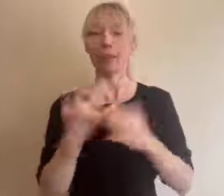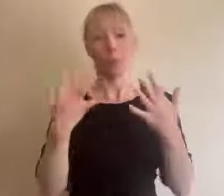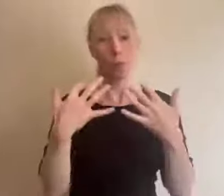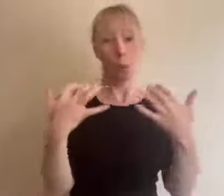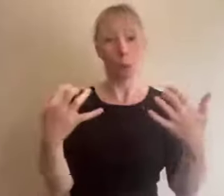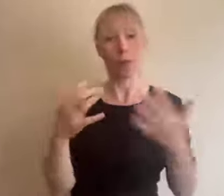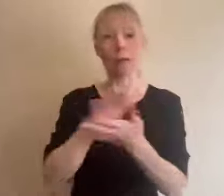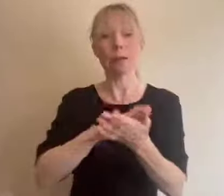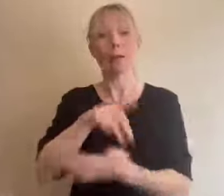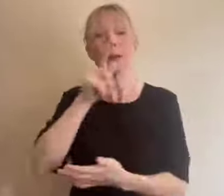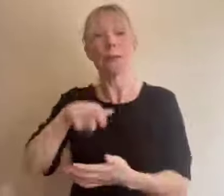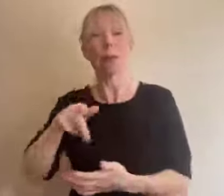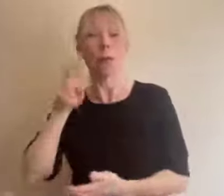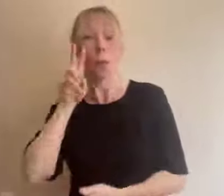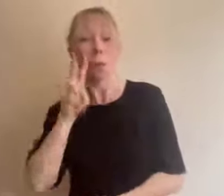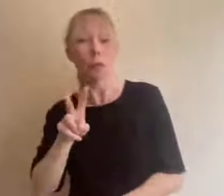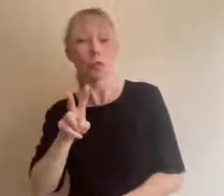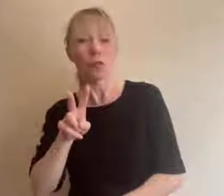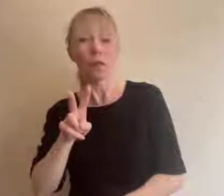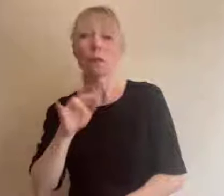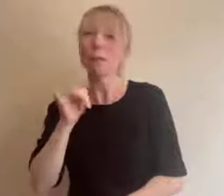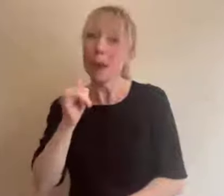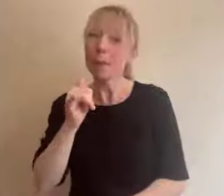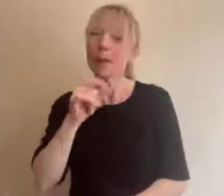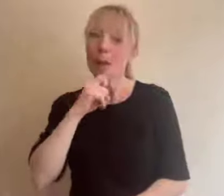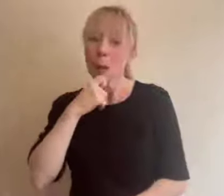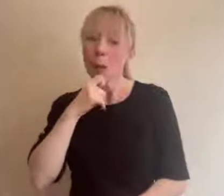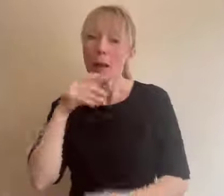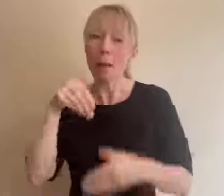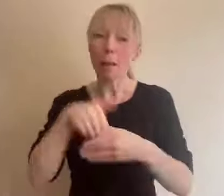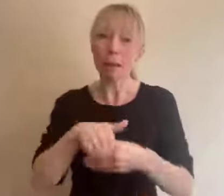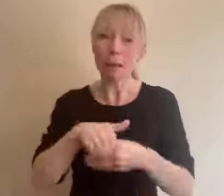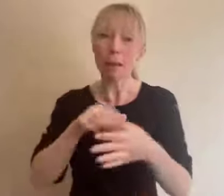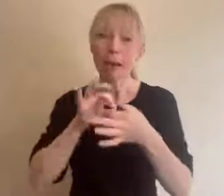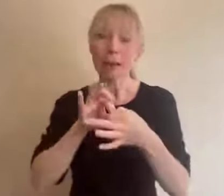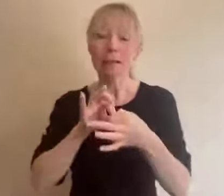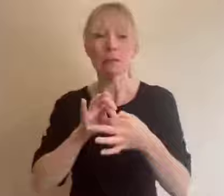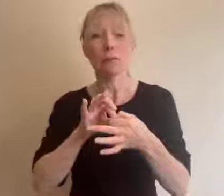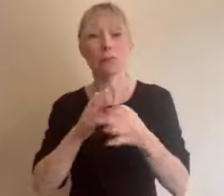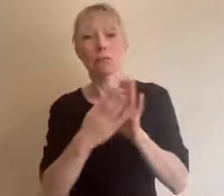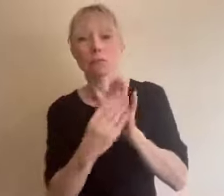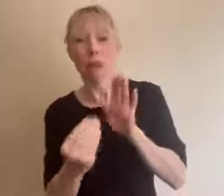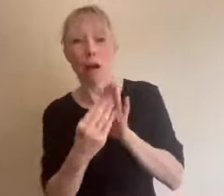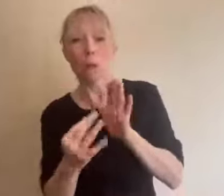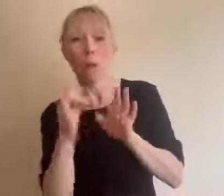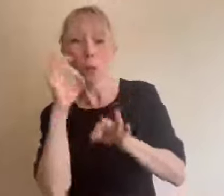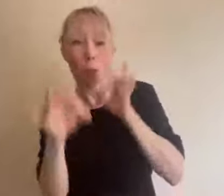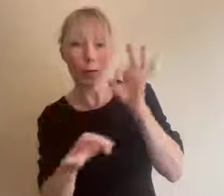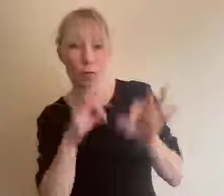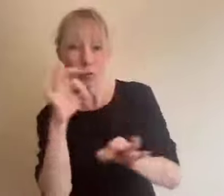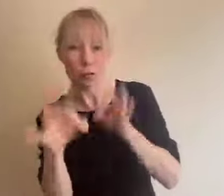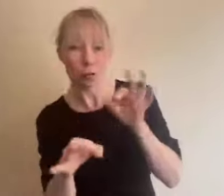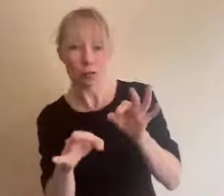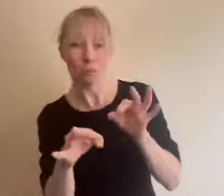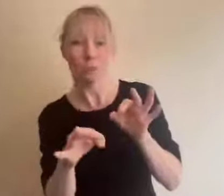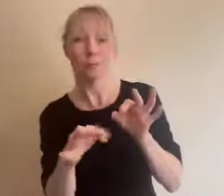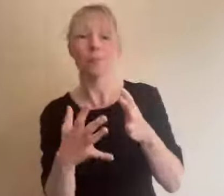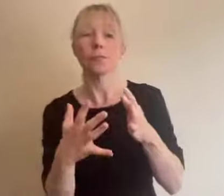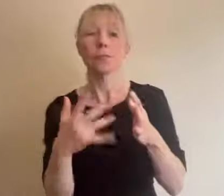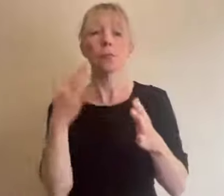the event although they may participate for example by asking questions when we talk about the in